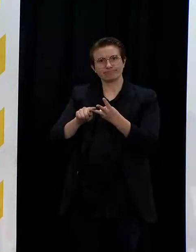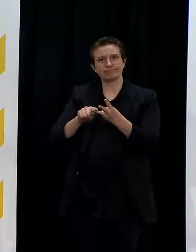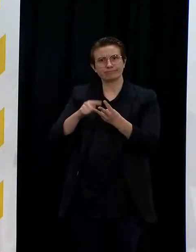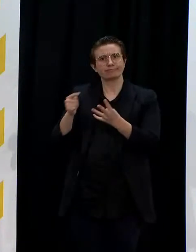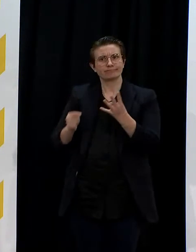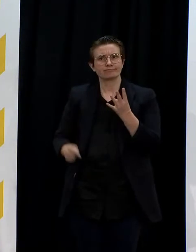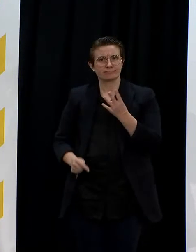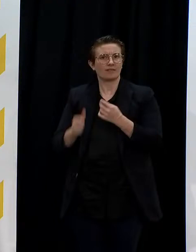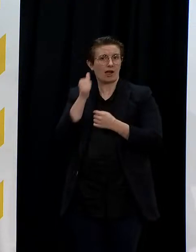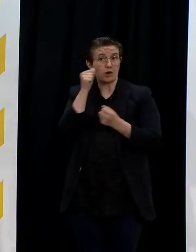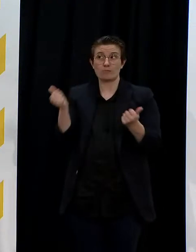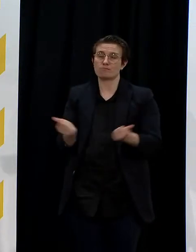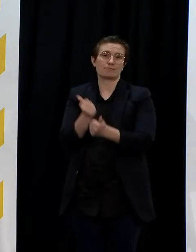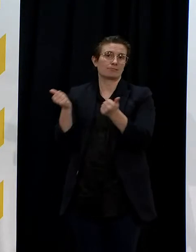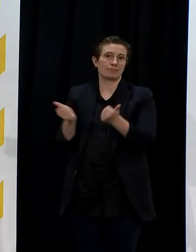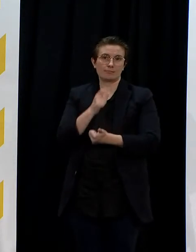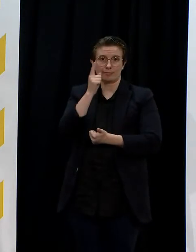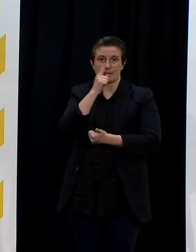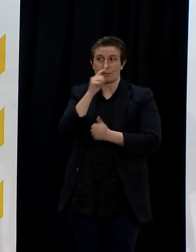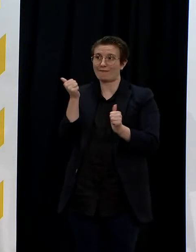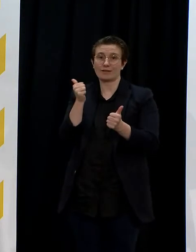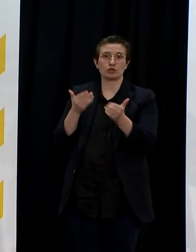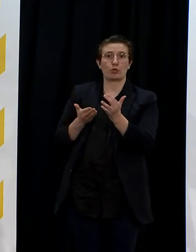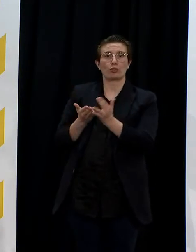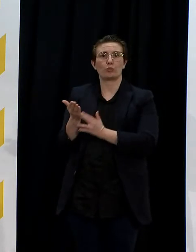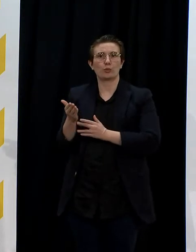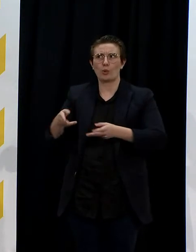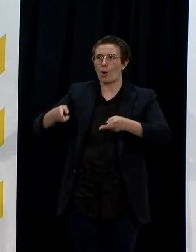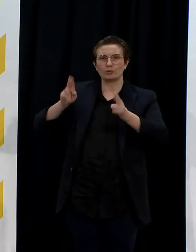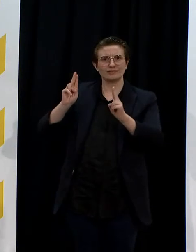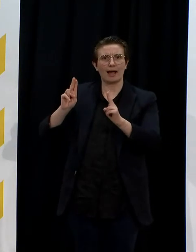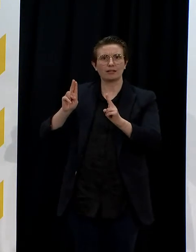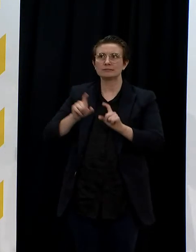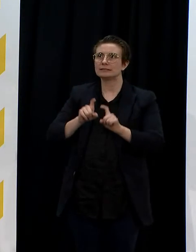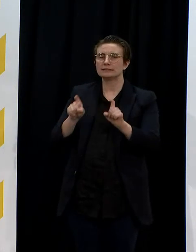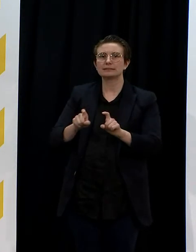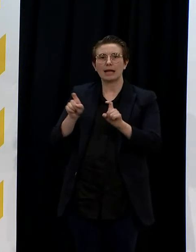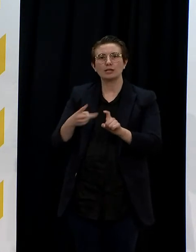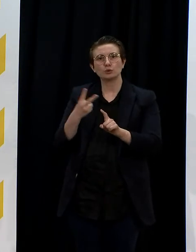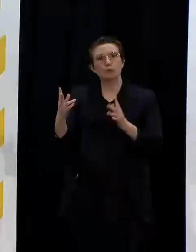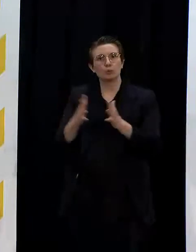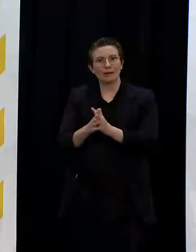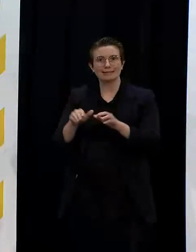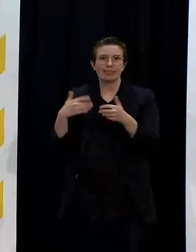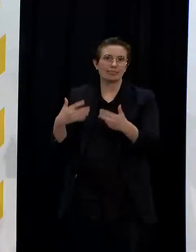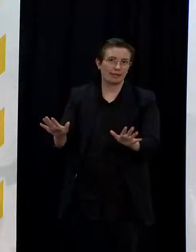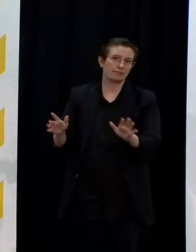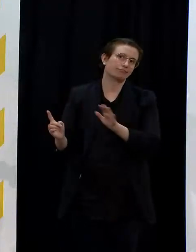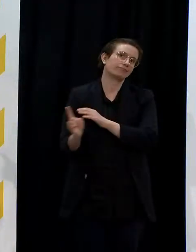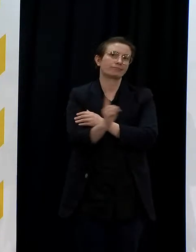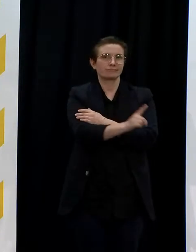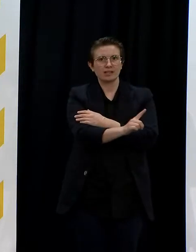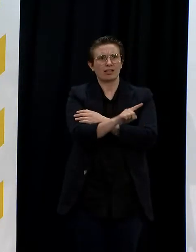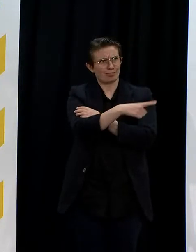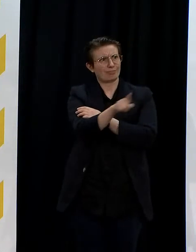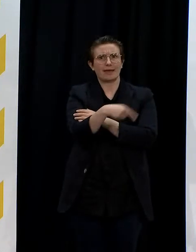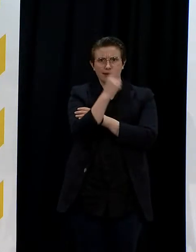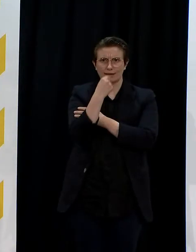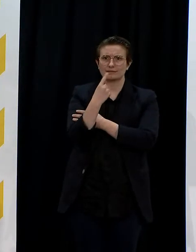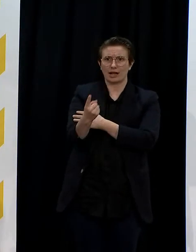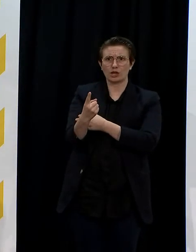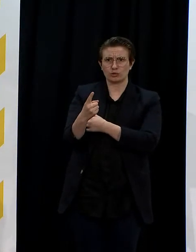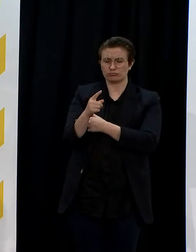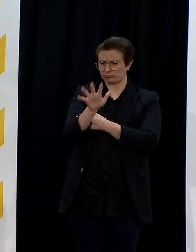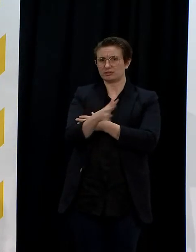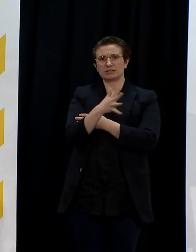be able to attest to that so if that's happened that strikes me as being an unusual set of circumstances and I would be happy to look into whether or not what issues